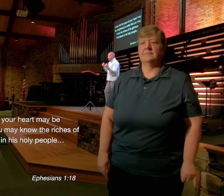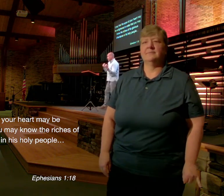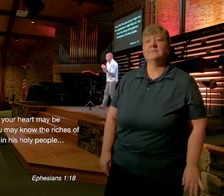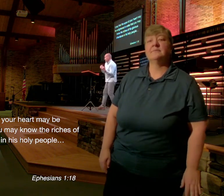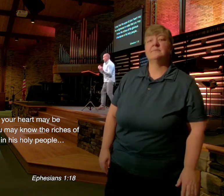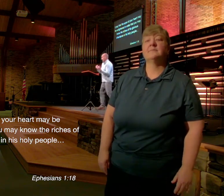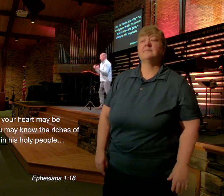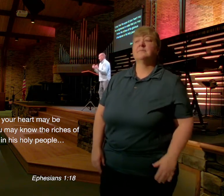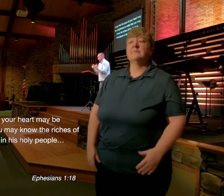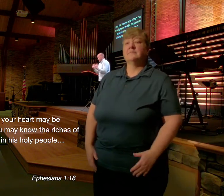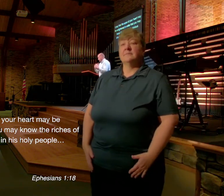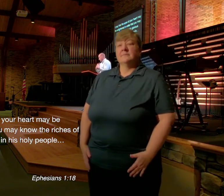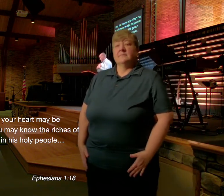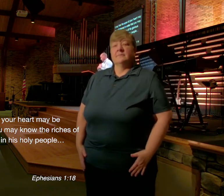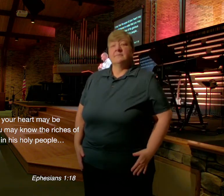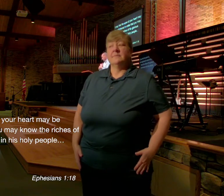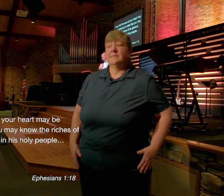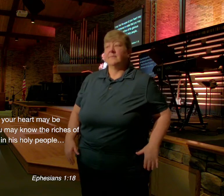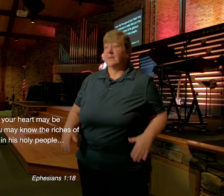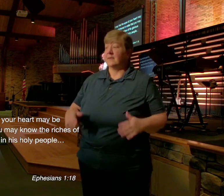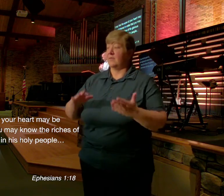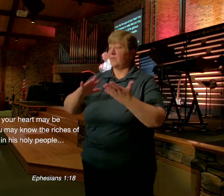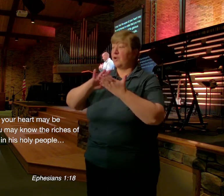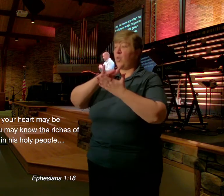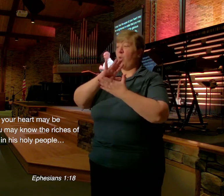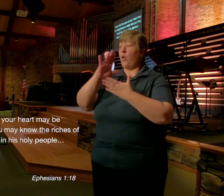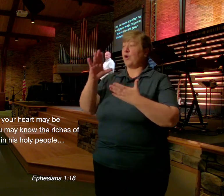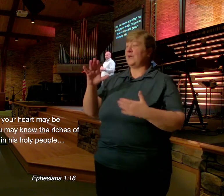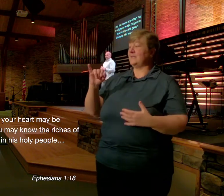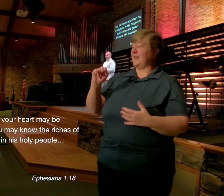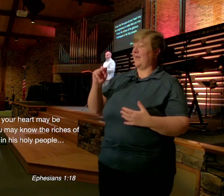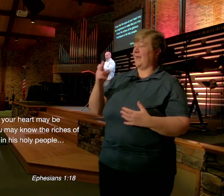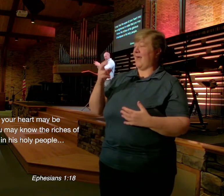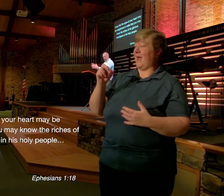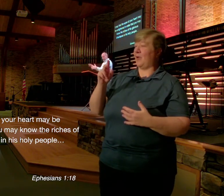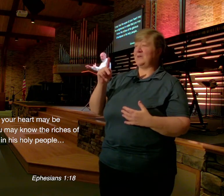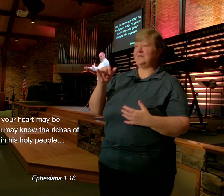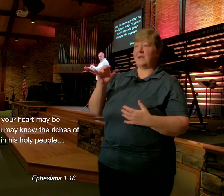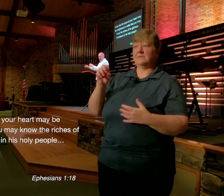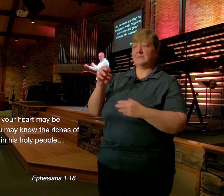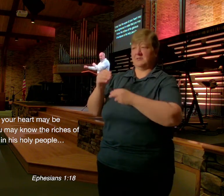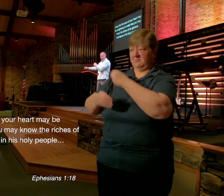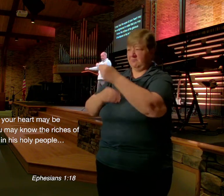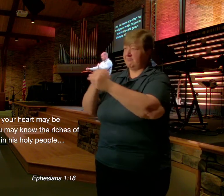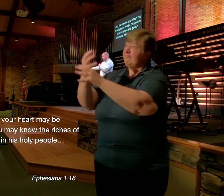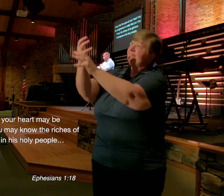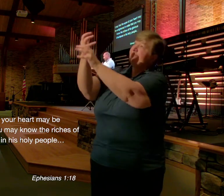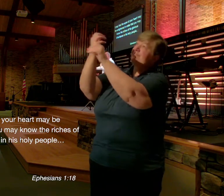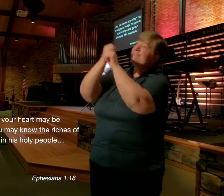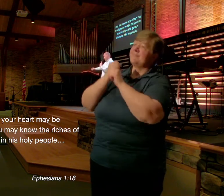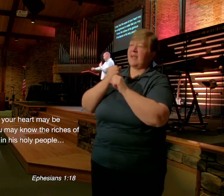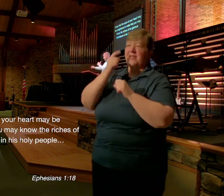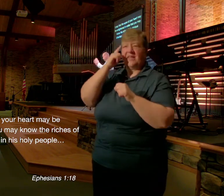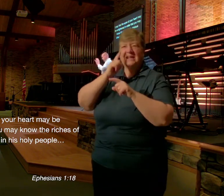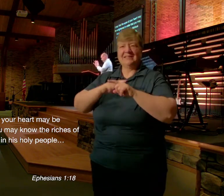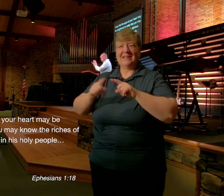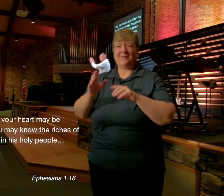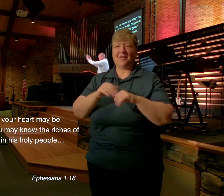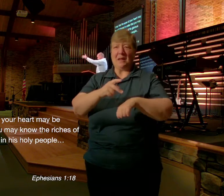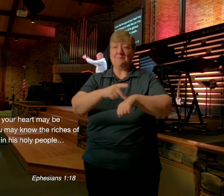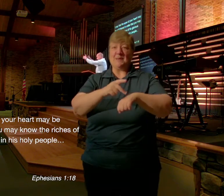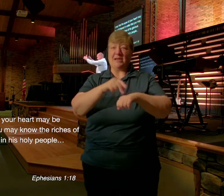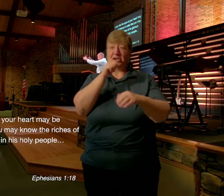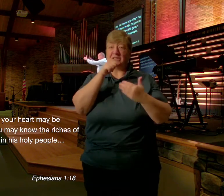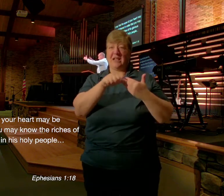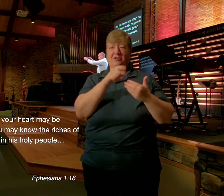The glorious Inheritance Here that Paul is Talking about I think it's Different than What peter Is talking About in His letter When he Says we